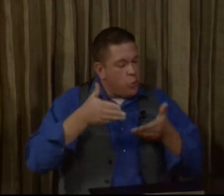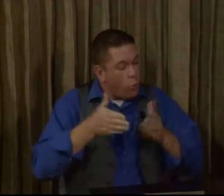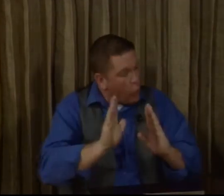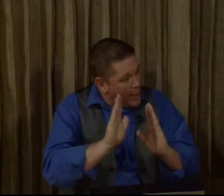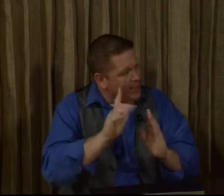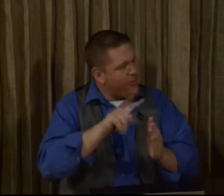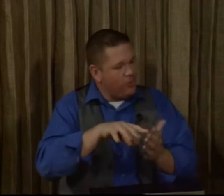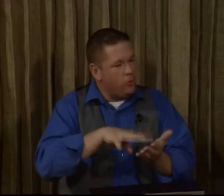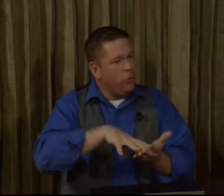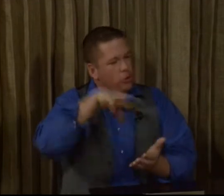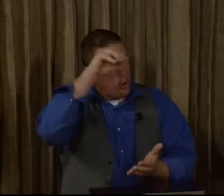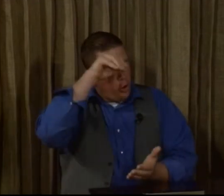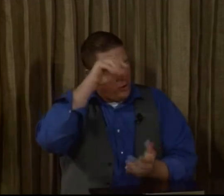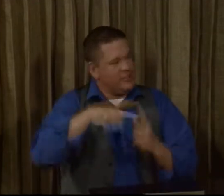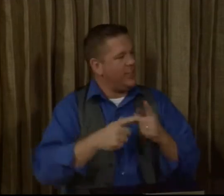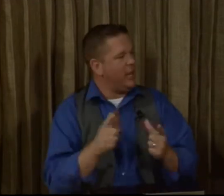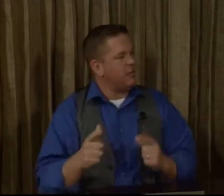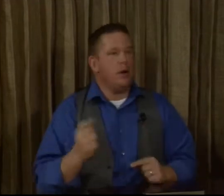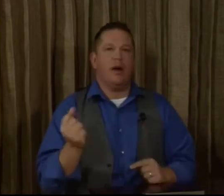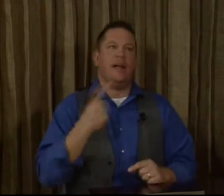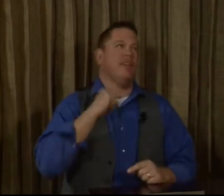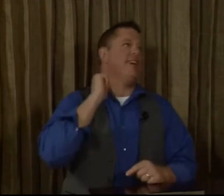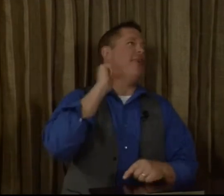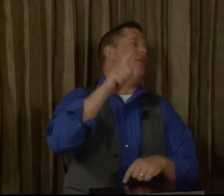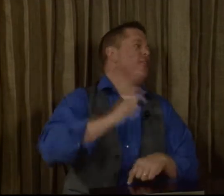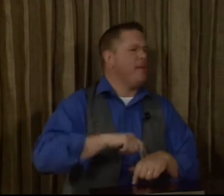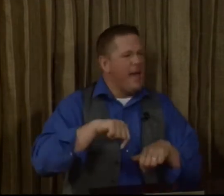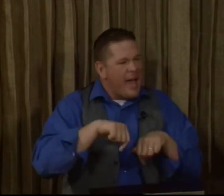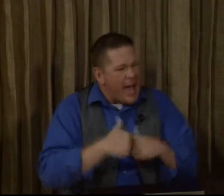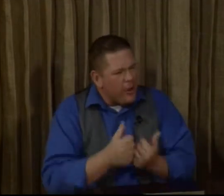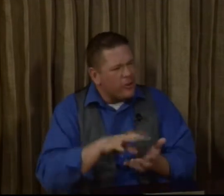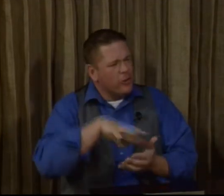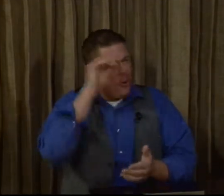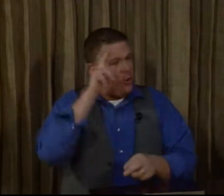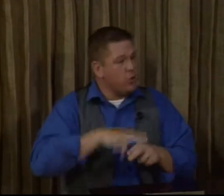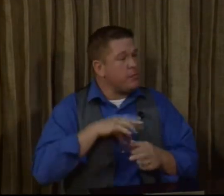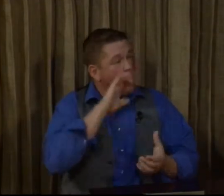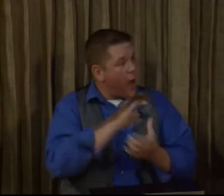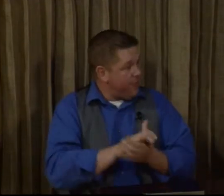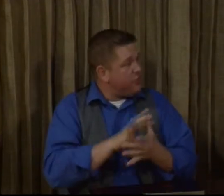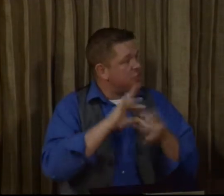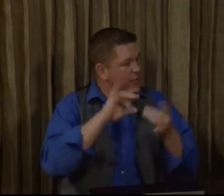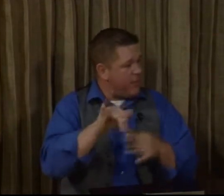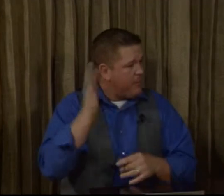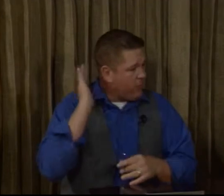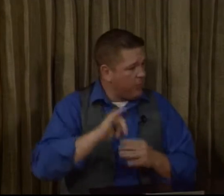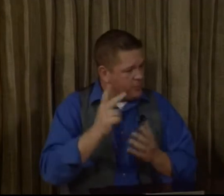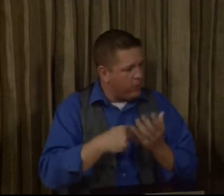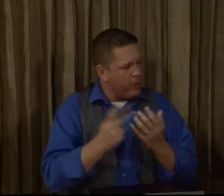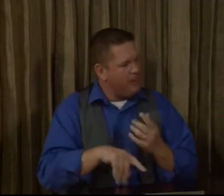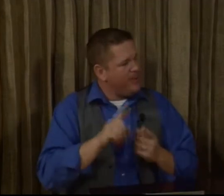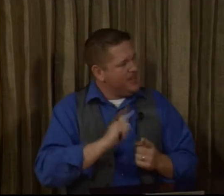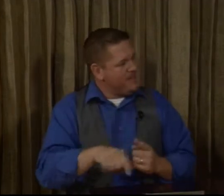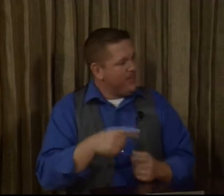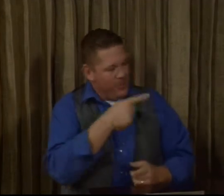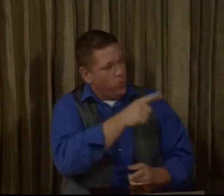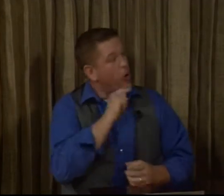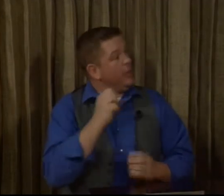way to learn sign language? Oh, I get to ask that all the time. How do you learn? Of course, my wife shared that before in this program. But you are the